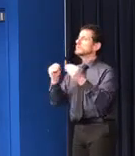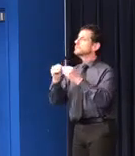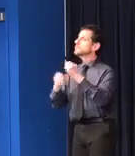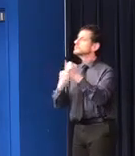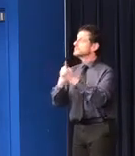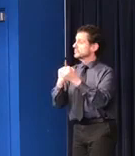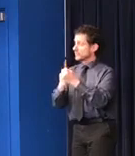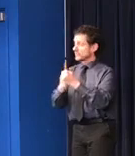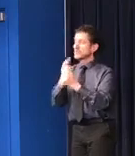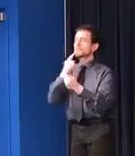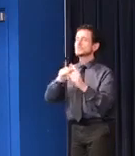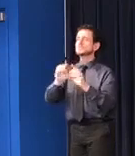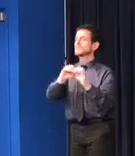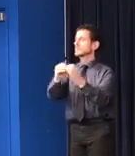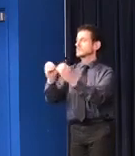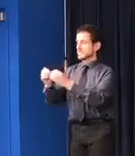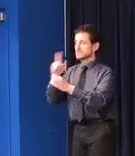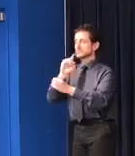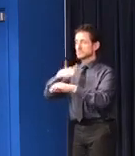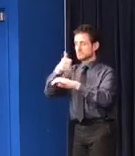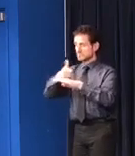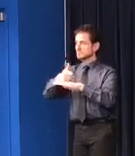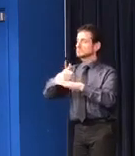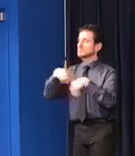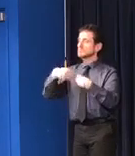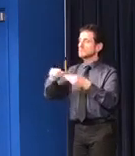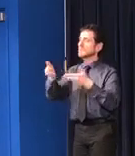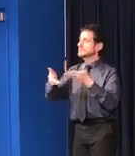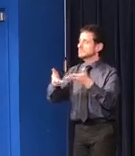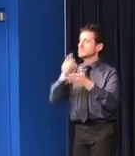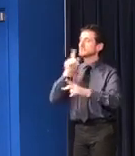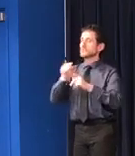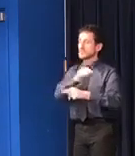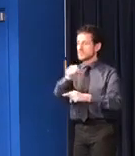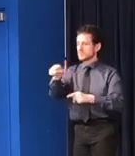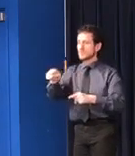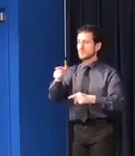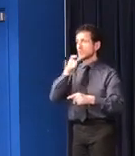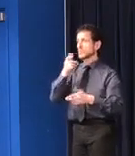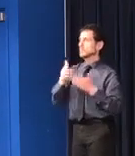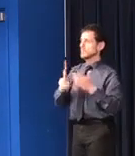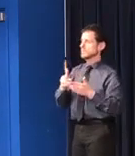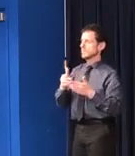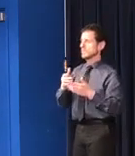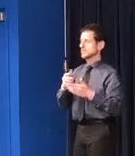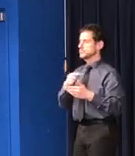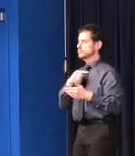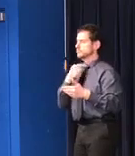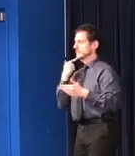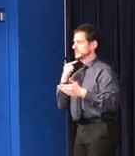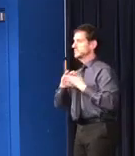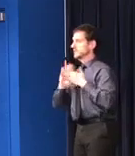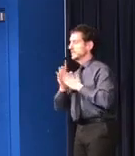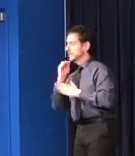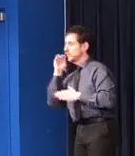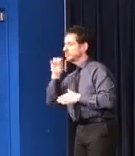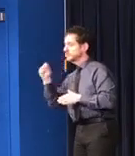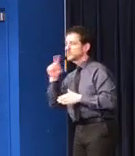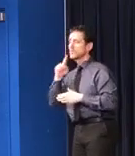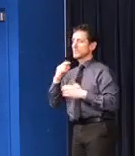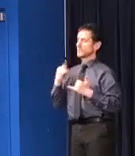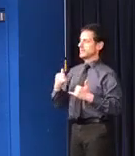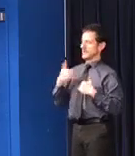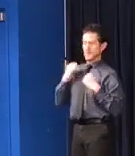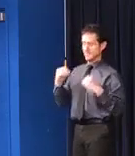who are supporting and implementing services to our citizens who are at risk of or currently experiencing homelessness.